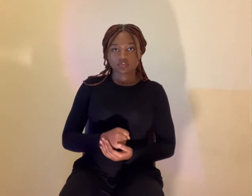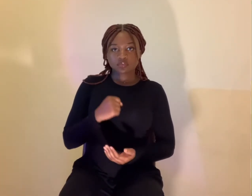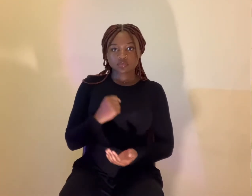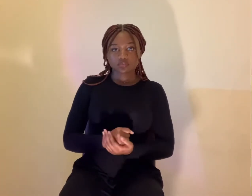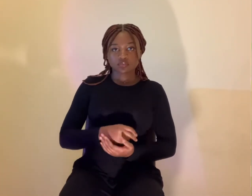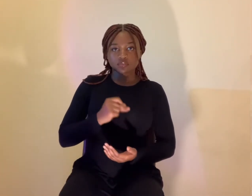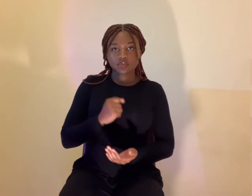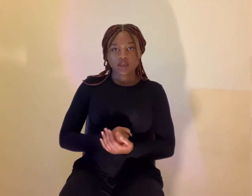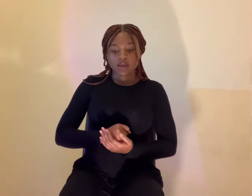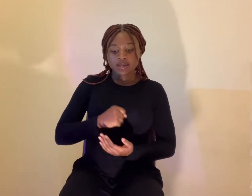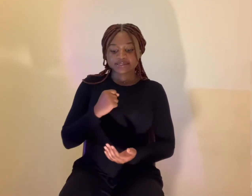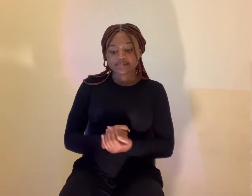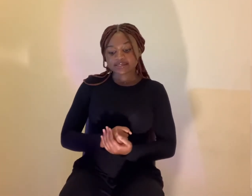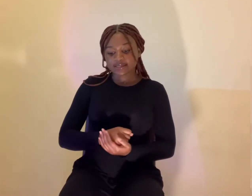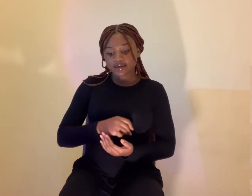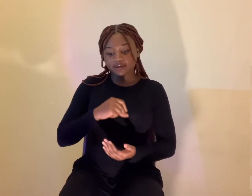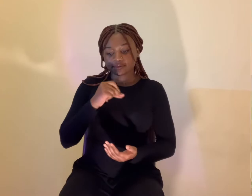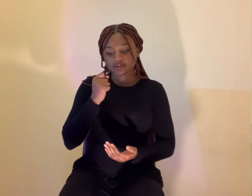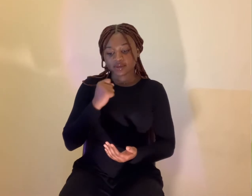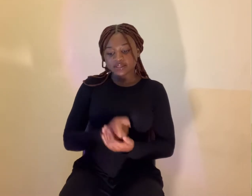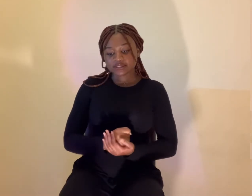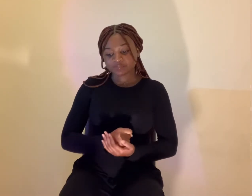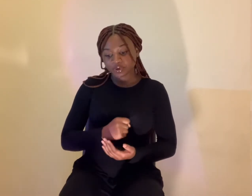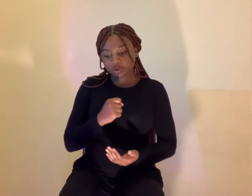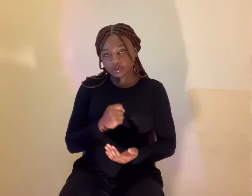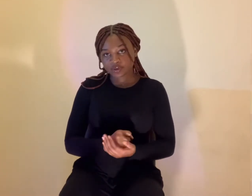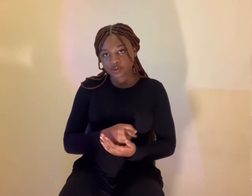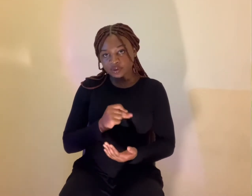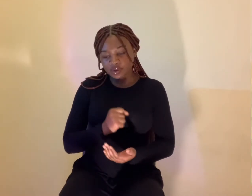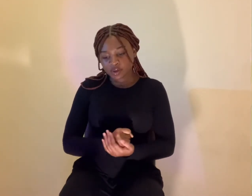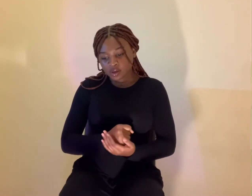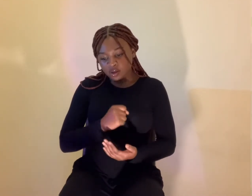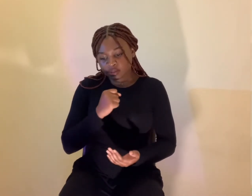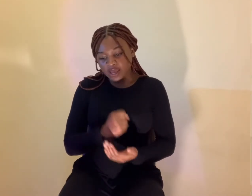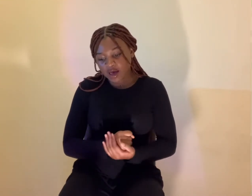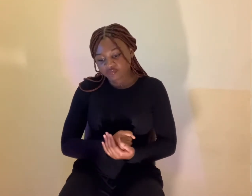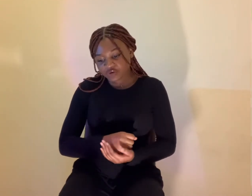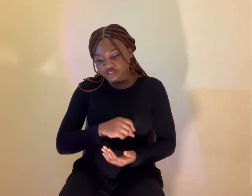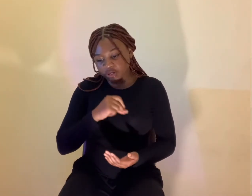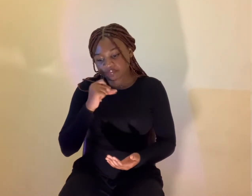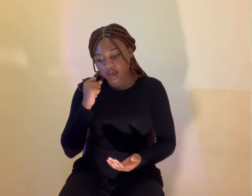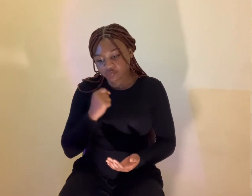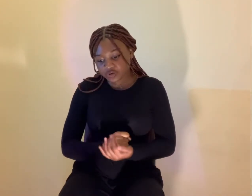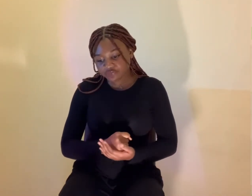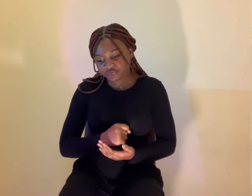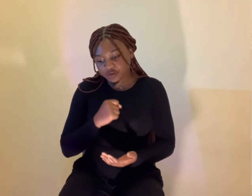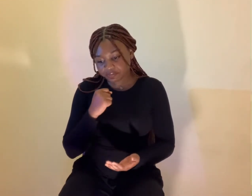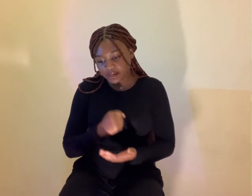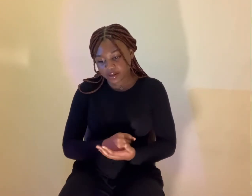it says here in this book the average unmarried female